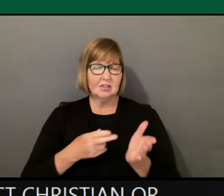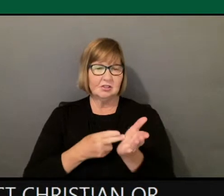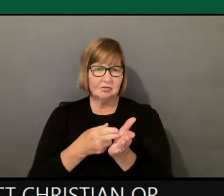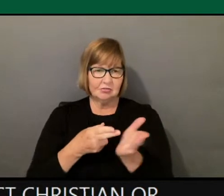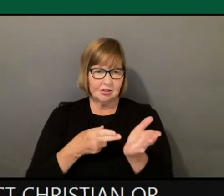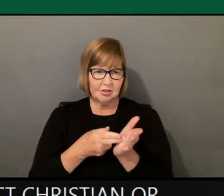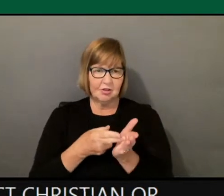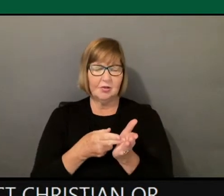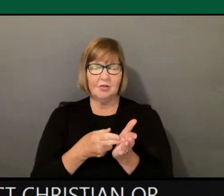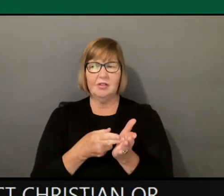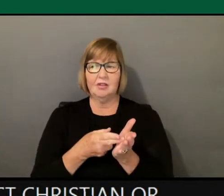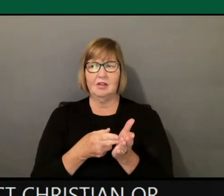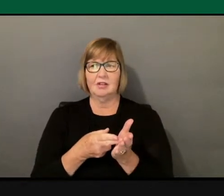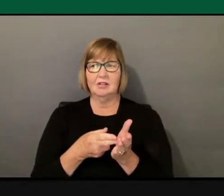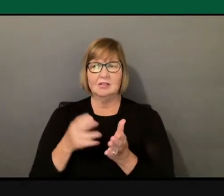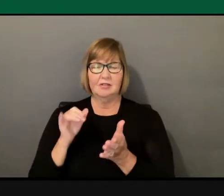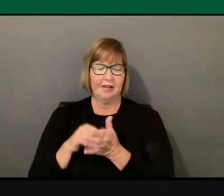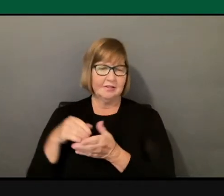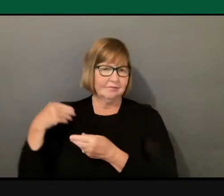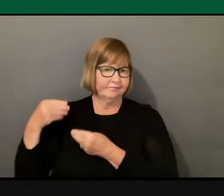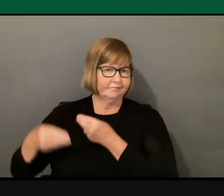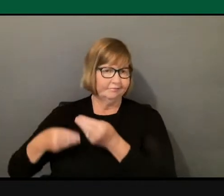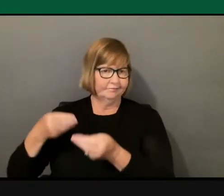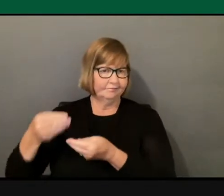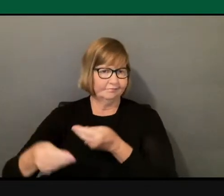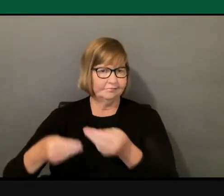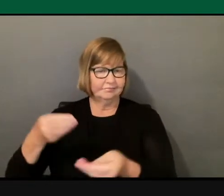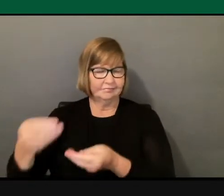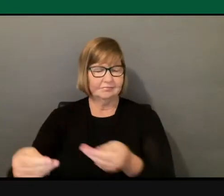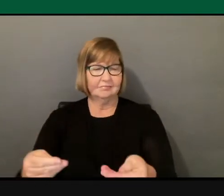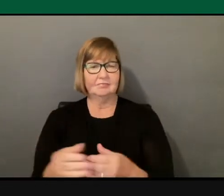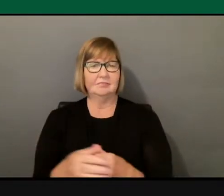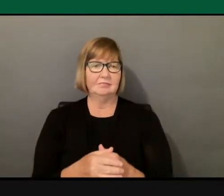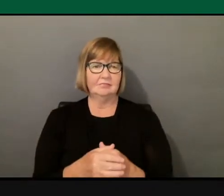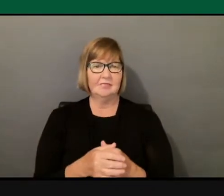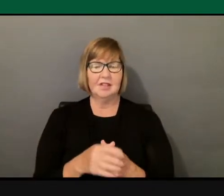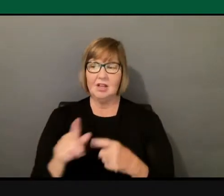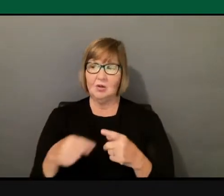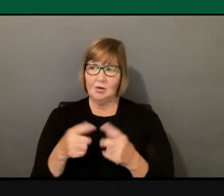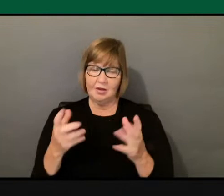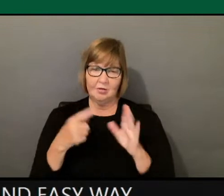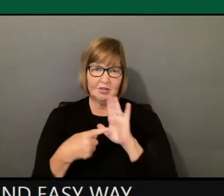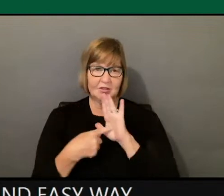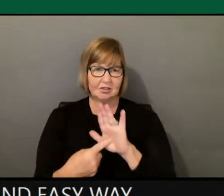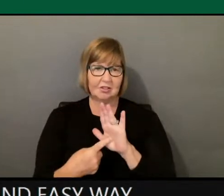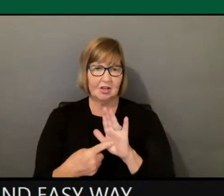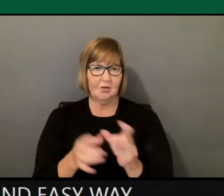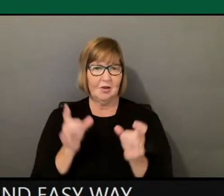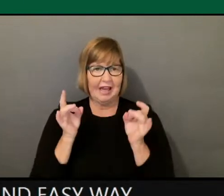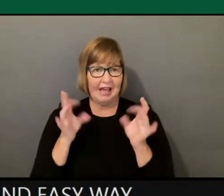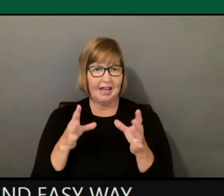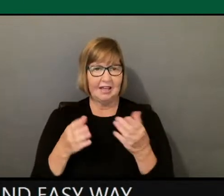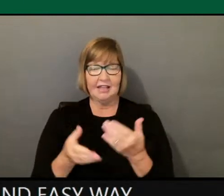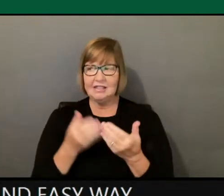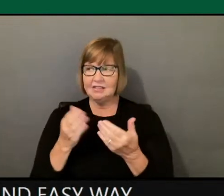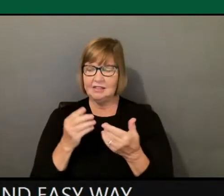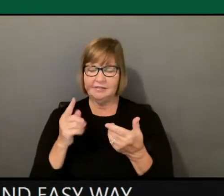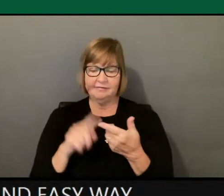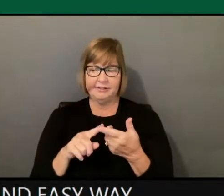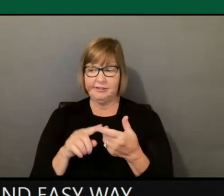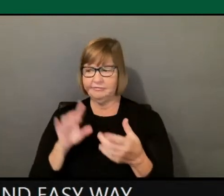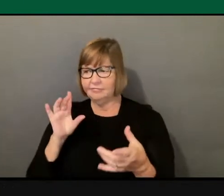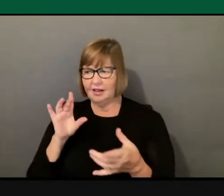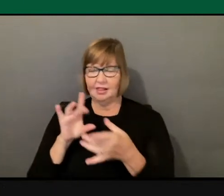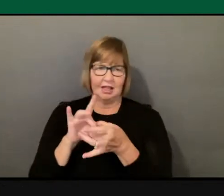way for the Westerners in many ways to just, when they want to express hate, it's an easy thing to just latch on to, I think.